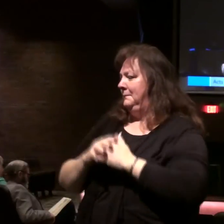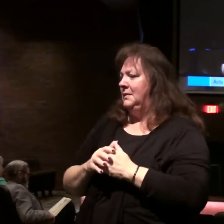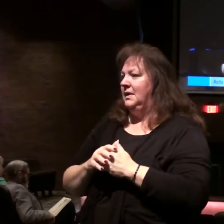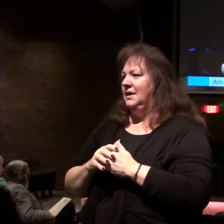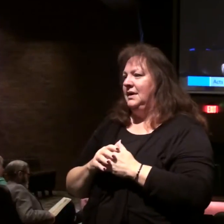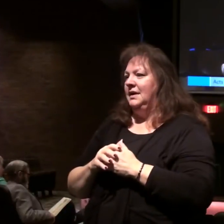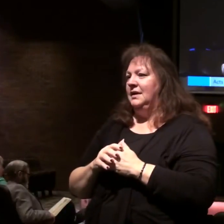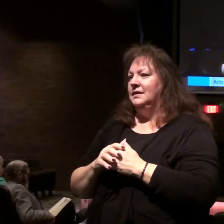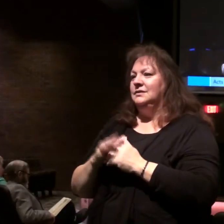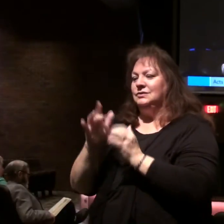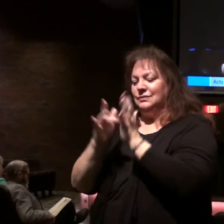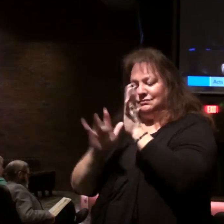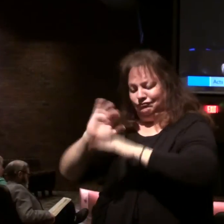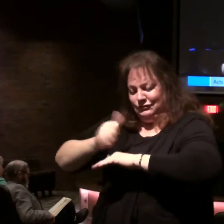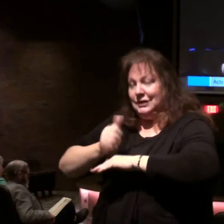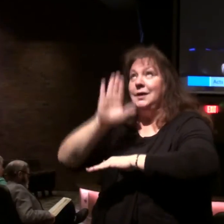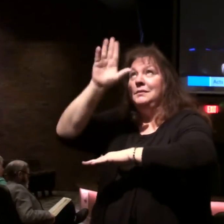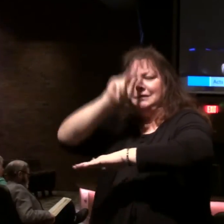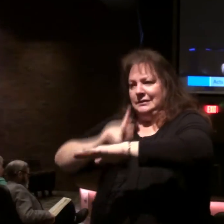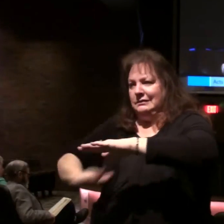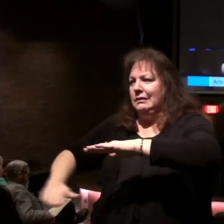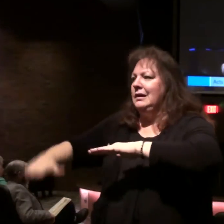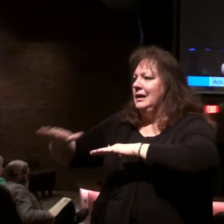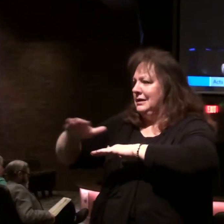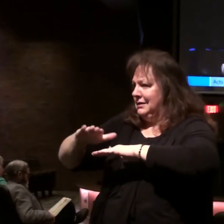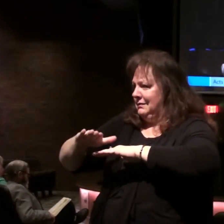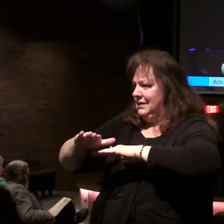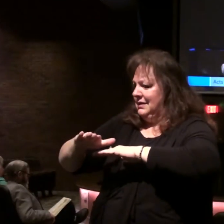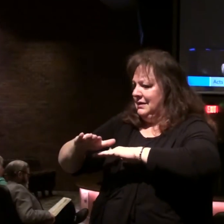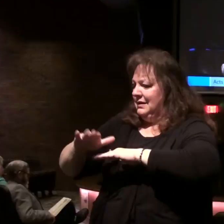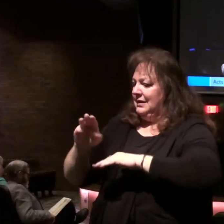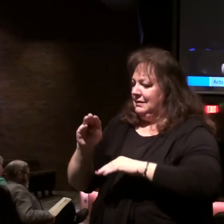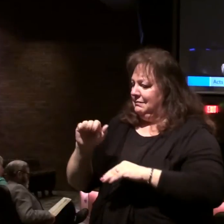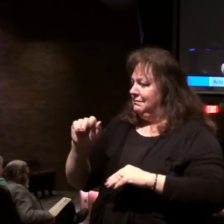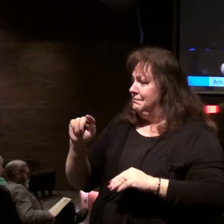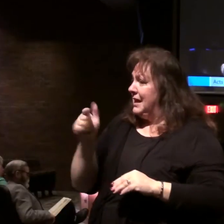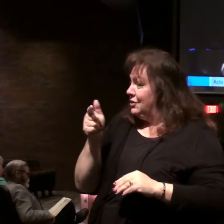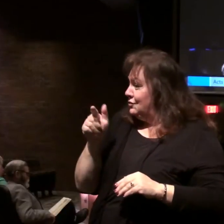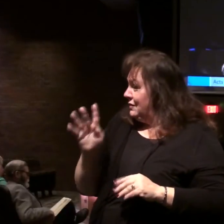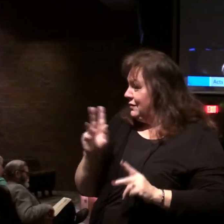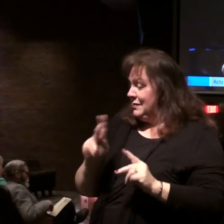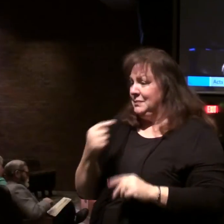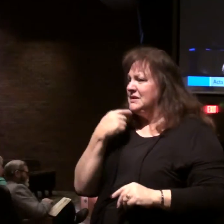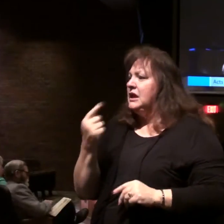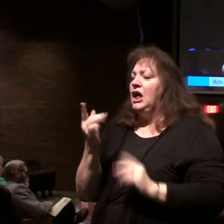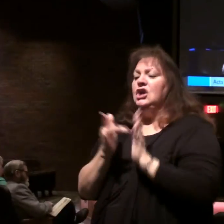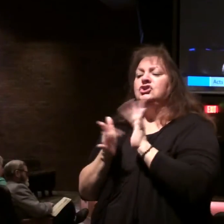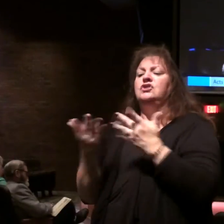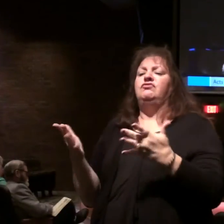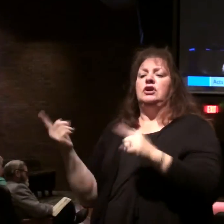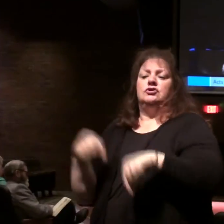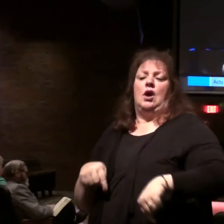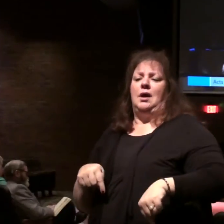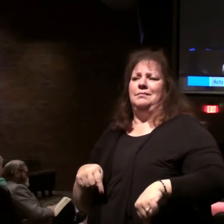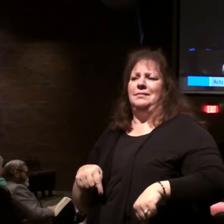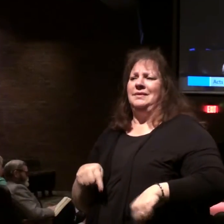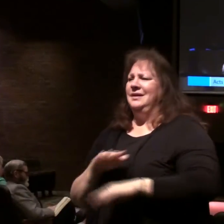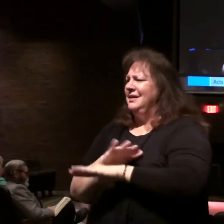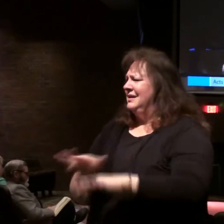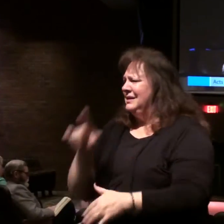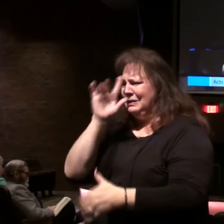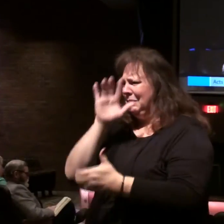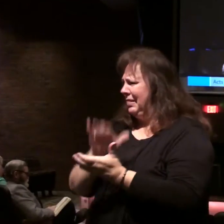That's when he'll return to establish the kingdom. That's why he said in Matthew 24, if people tell you Christ has come, don't believe it.